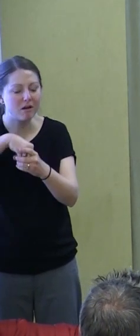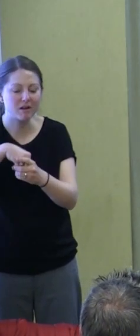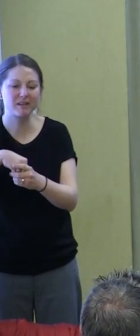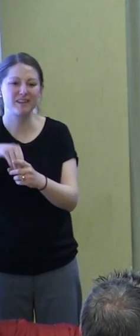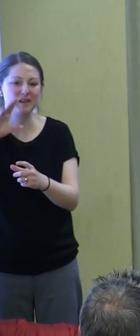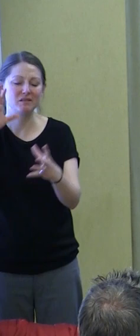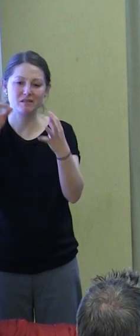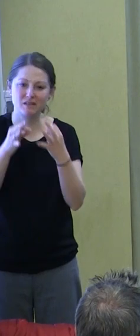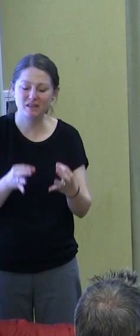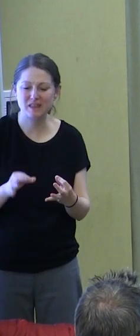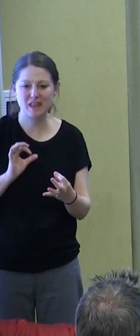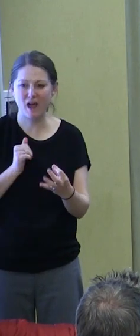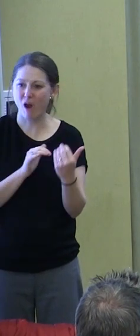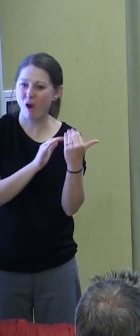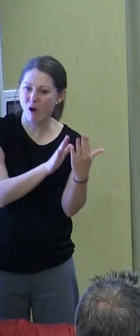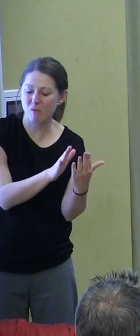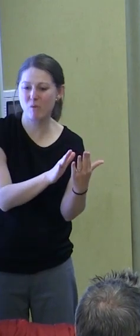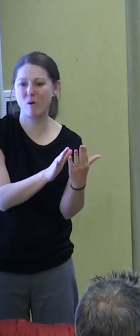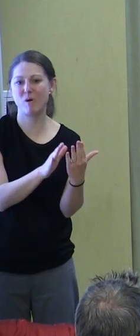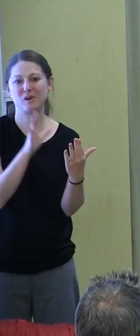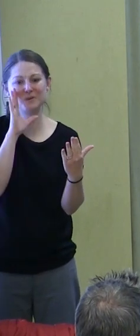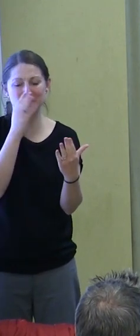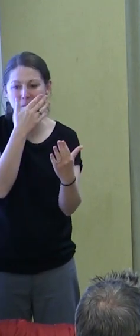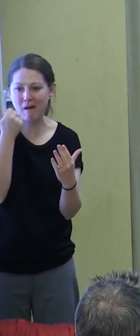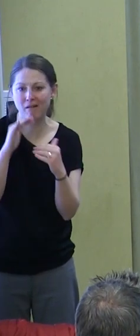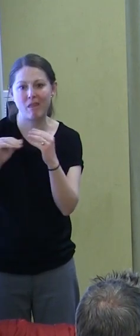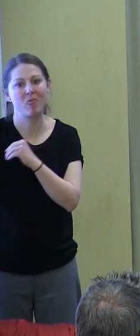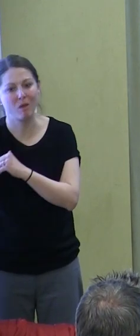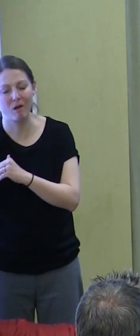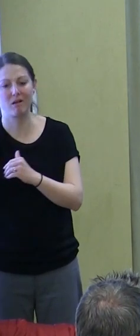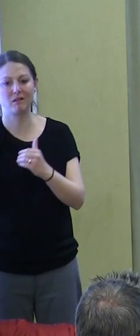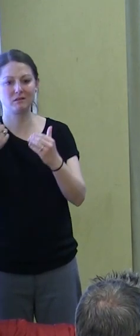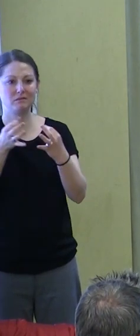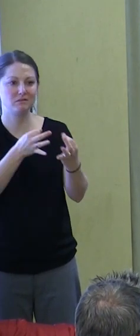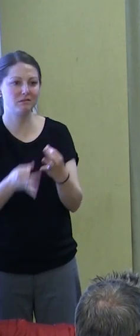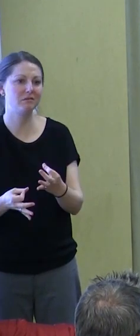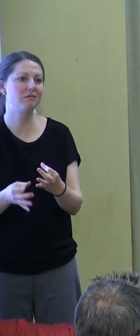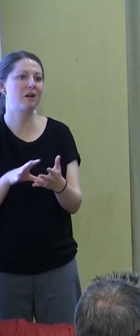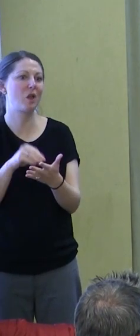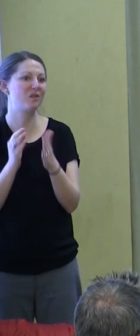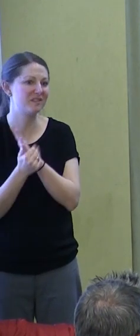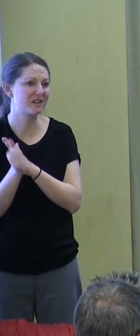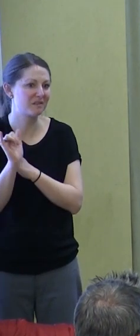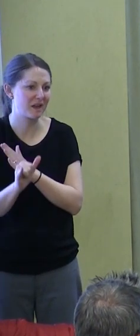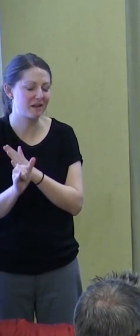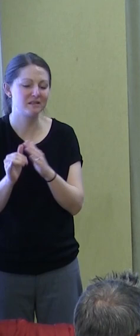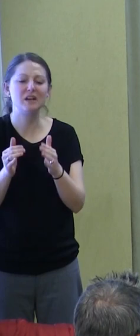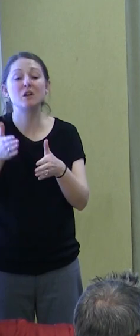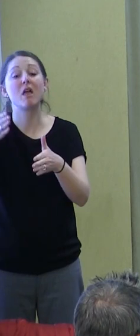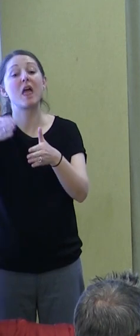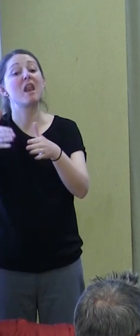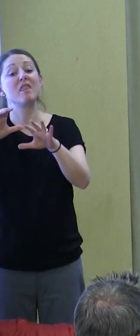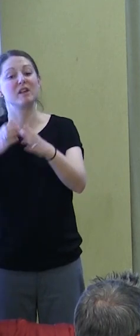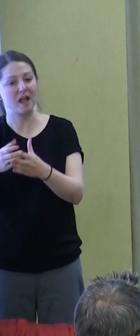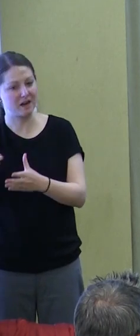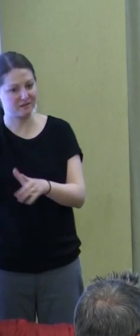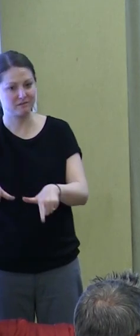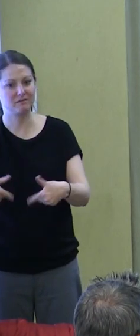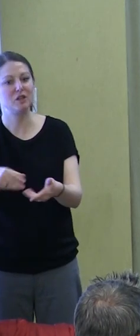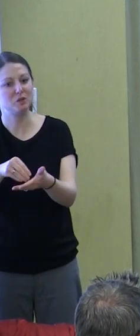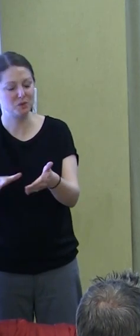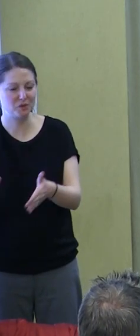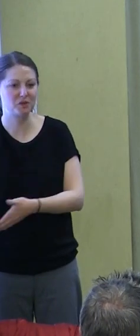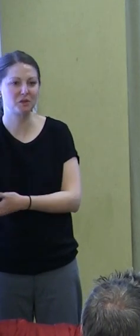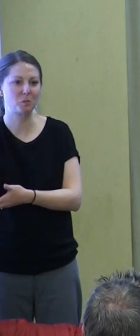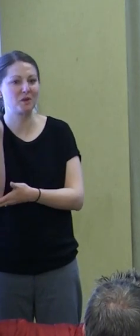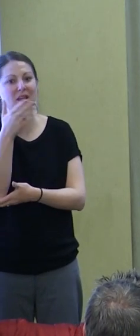to solving this problem in schools is better than some other. And then finally, toward the end of our class, they present their best ideas